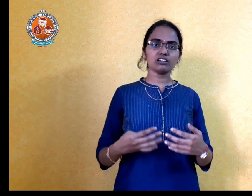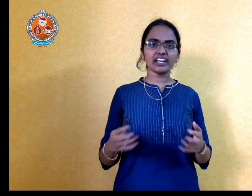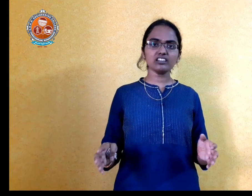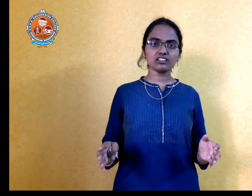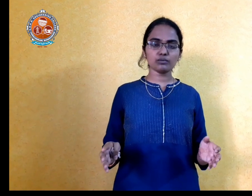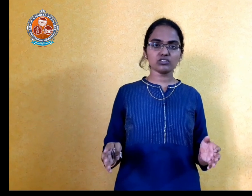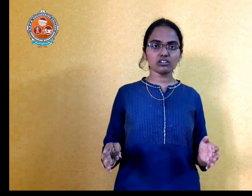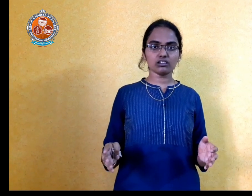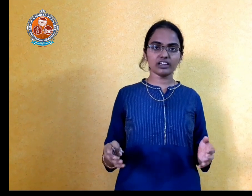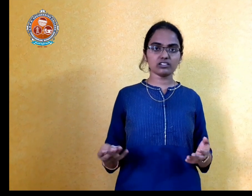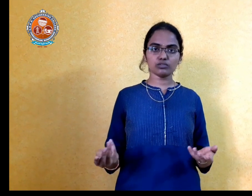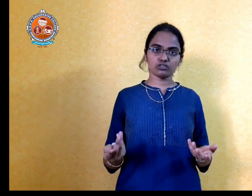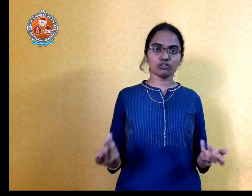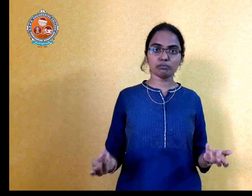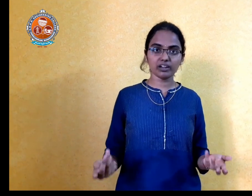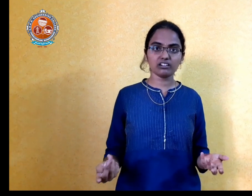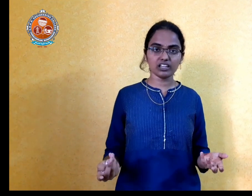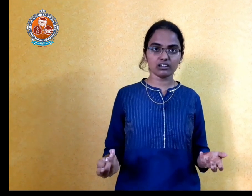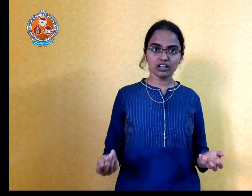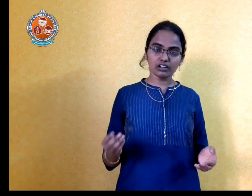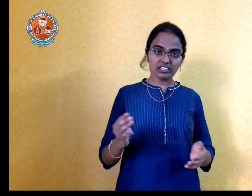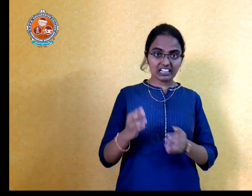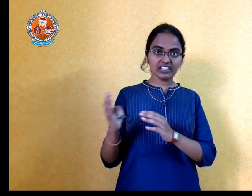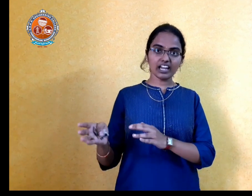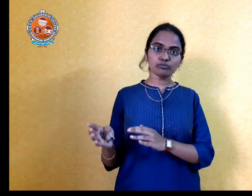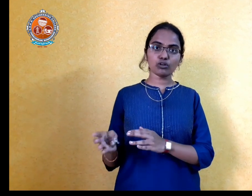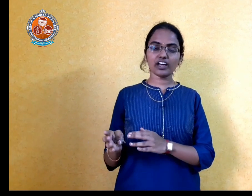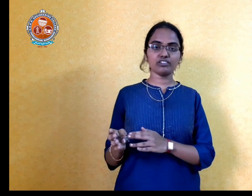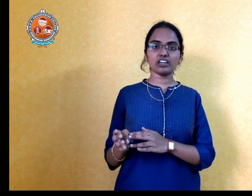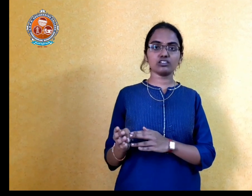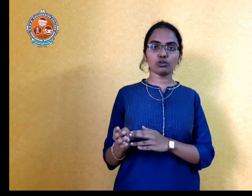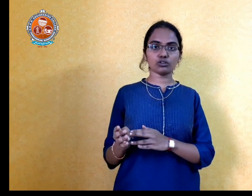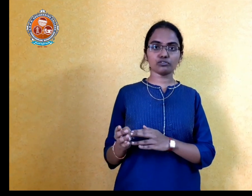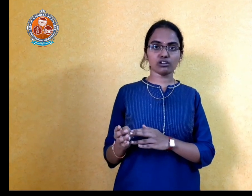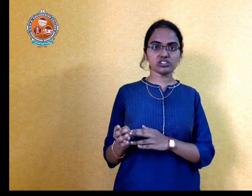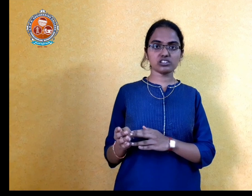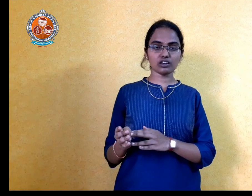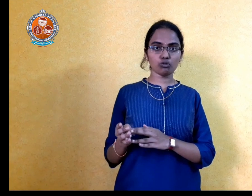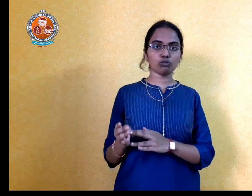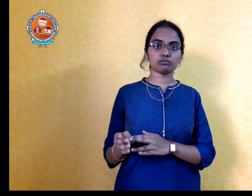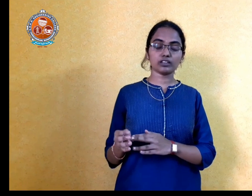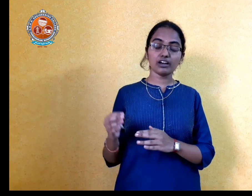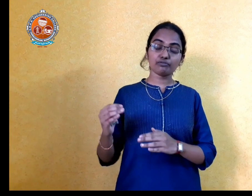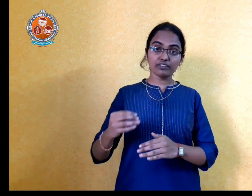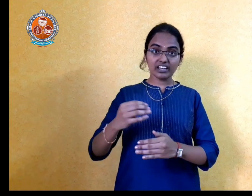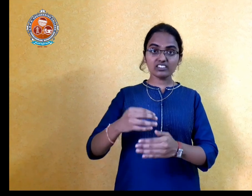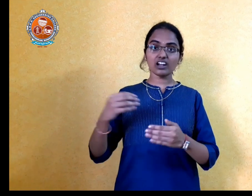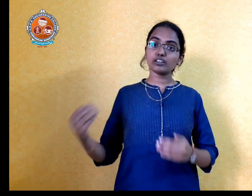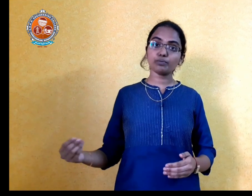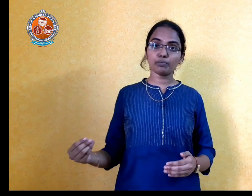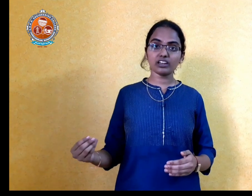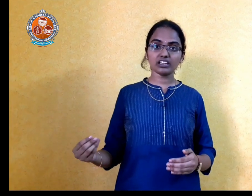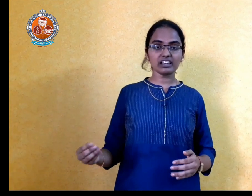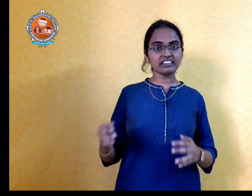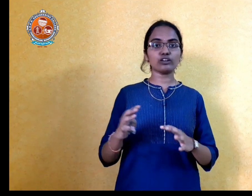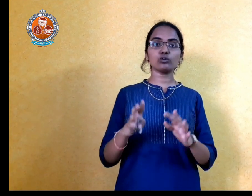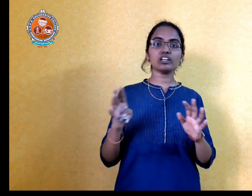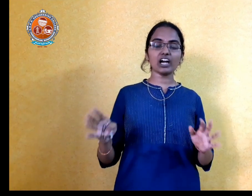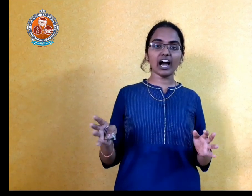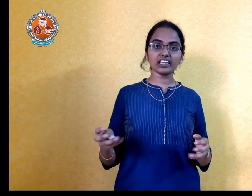Writing the semester exam is not a big deal. Till then, I am not having any sort of knowledge in the court. When I started preparing it, then only I